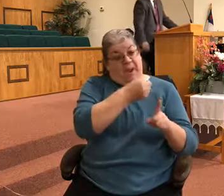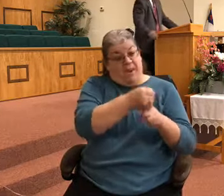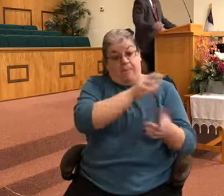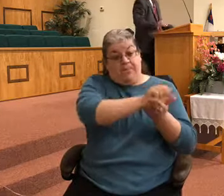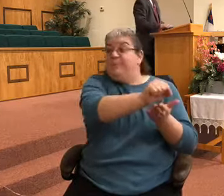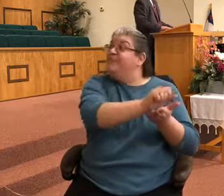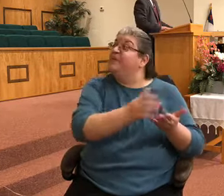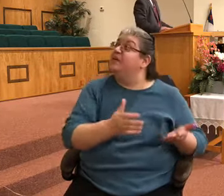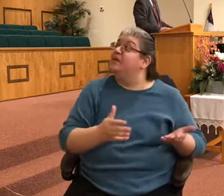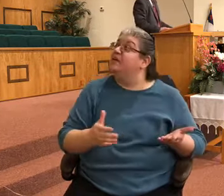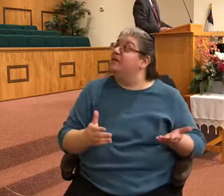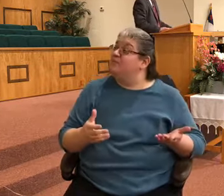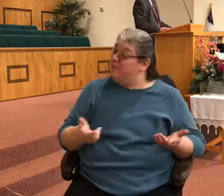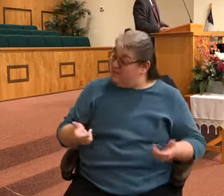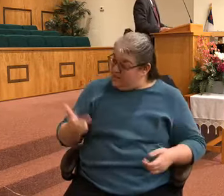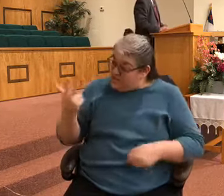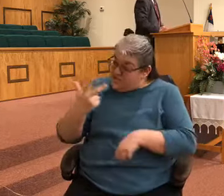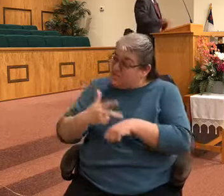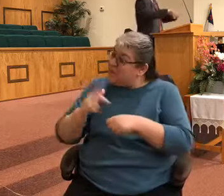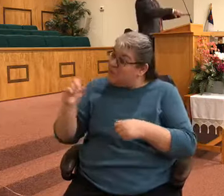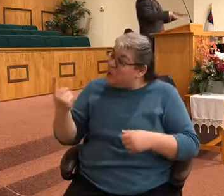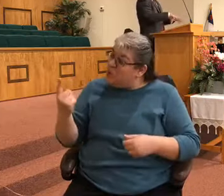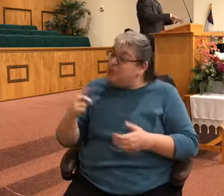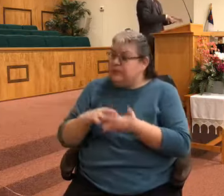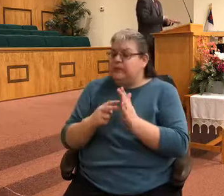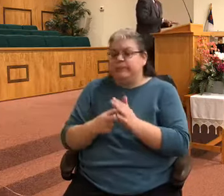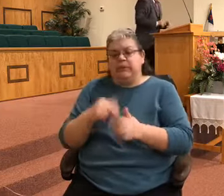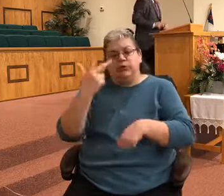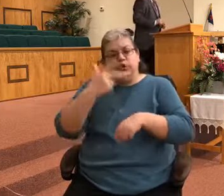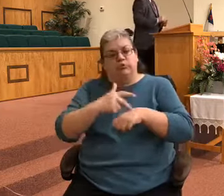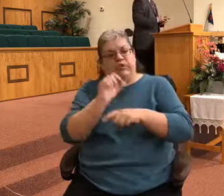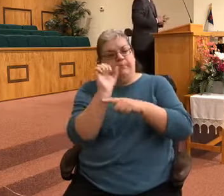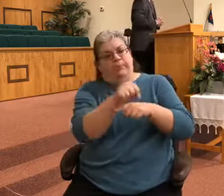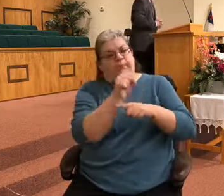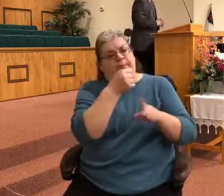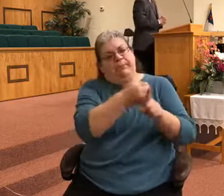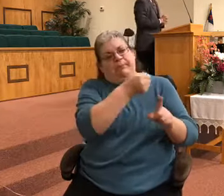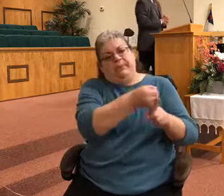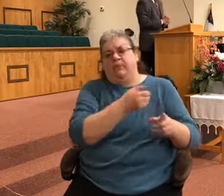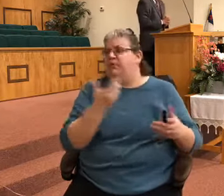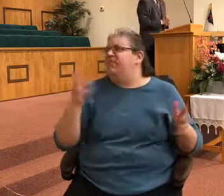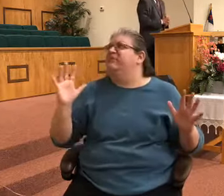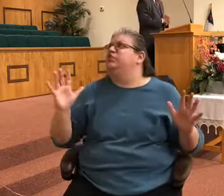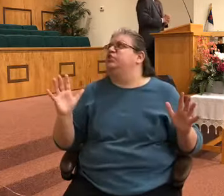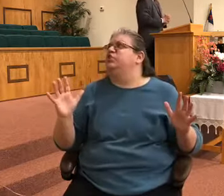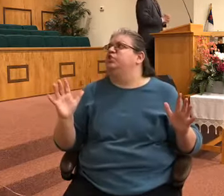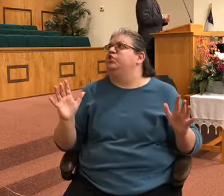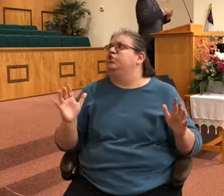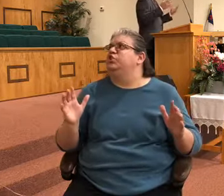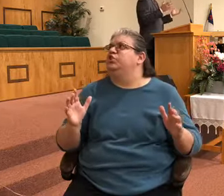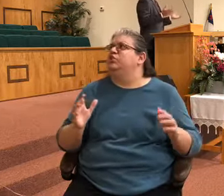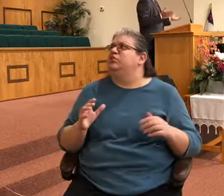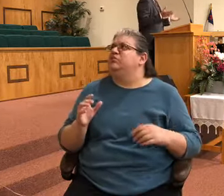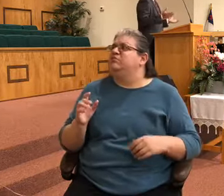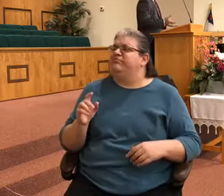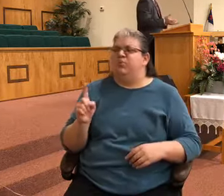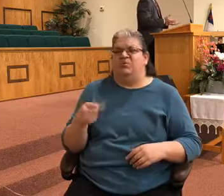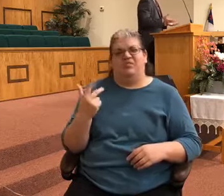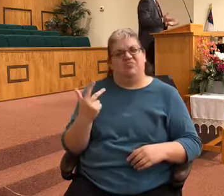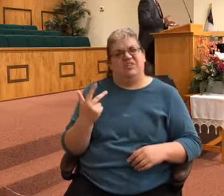but thrice. And so as we look at this idea of deliverance here, and as we use it to kind